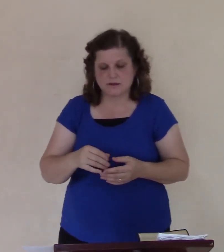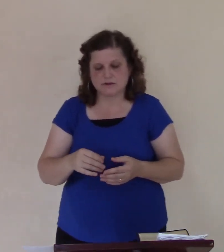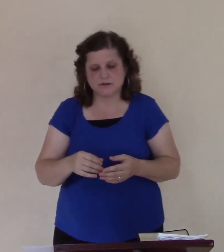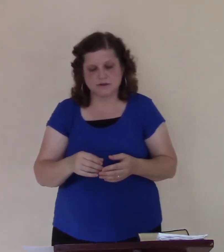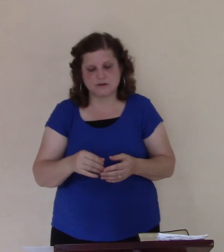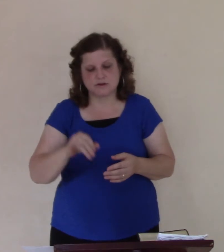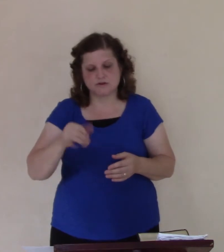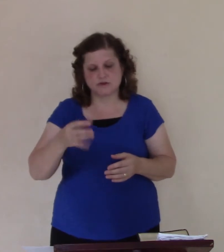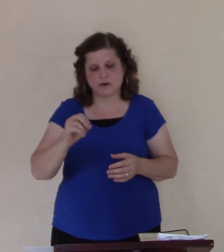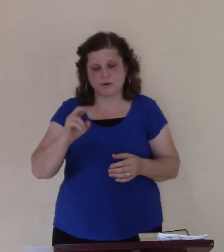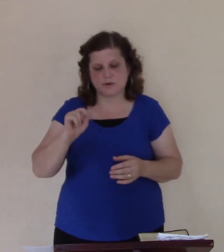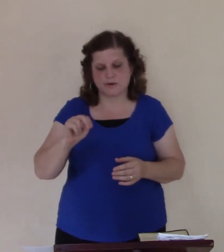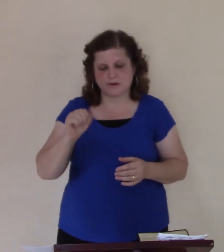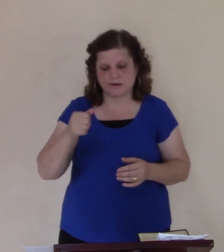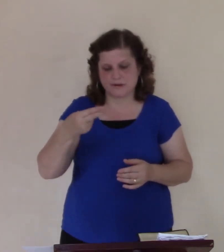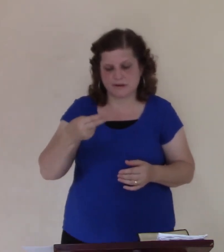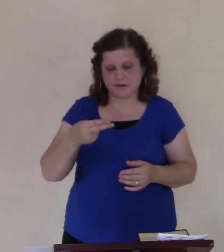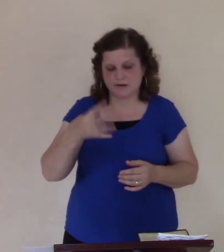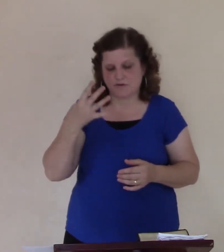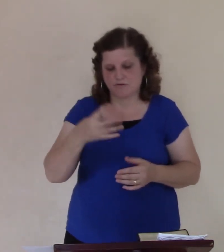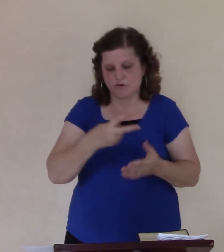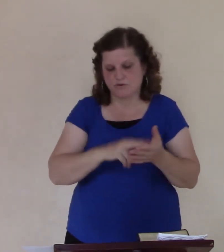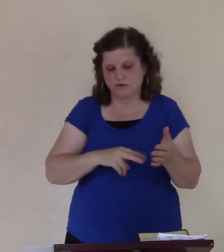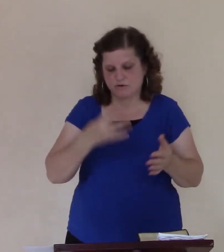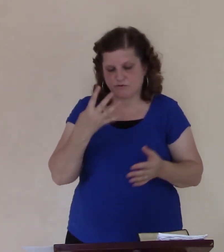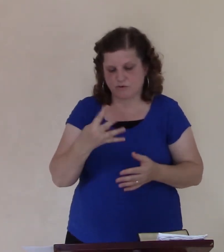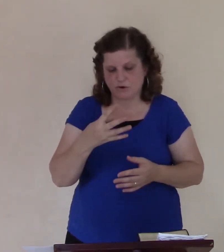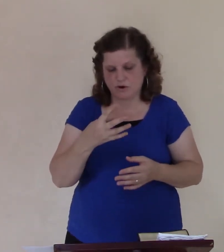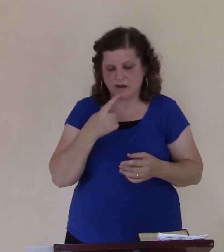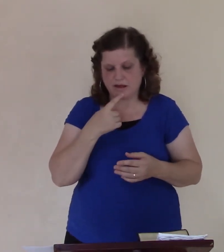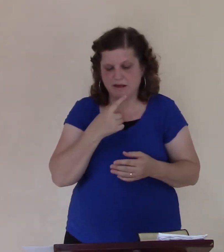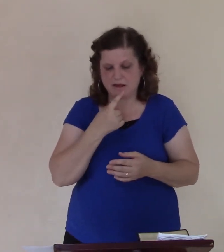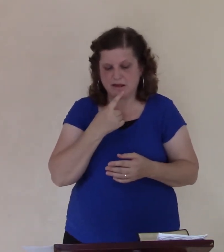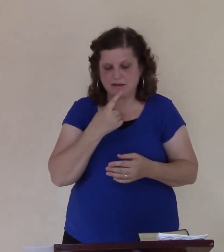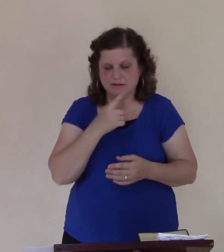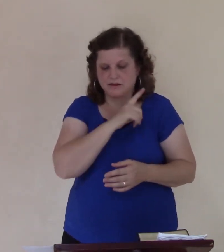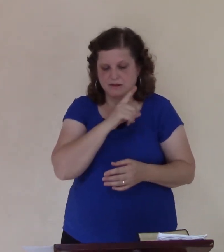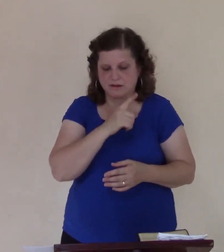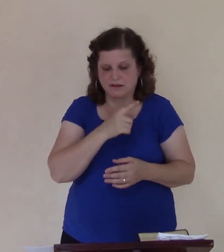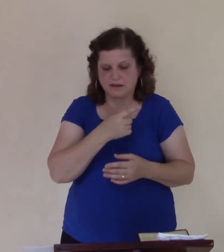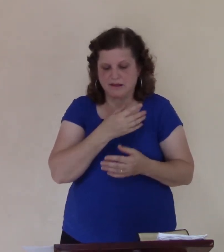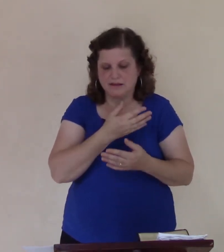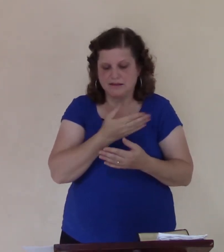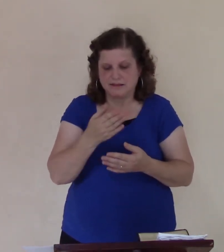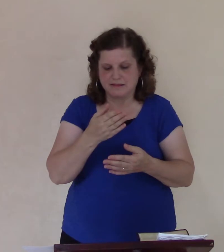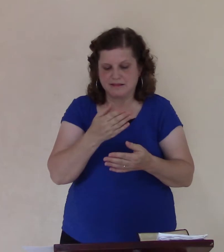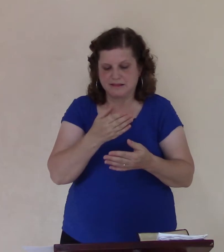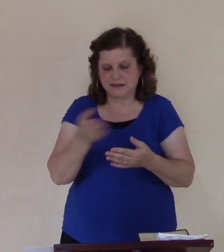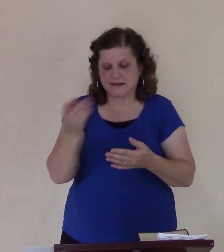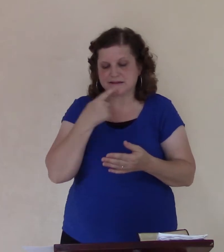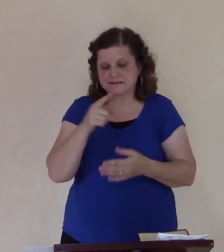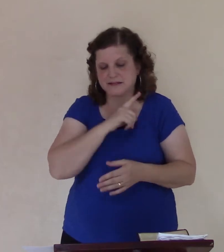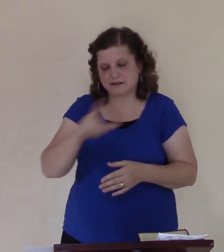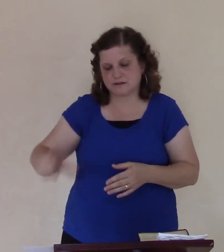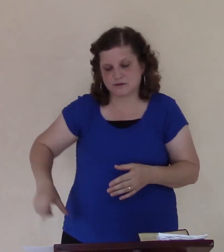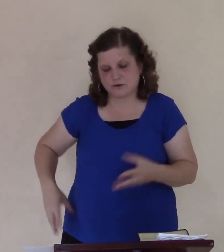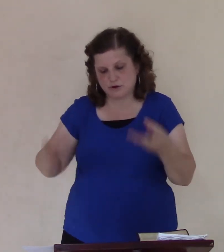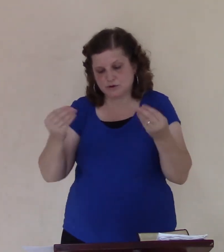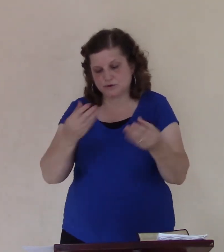Doest thou well to be angry? So Jonah went out of the city, and sat on the east side of the city,